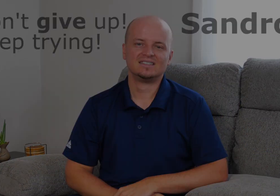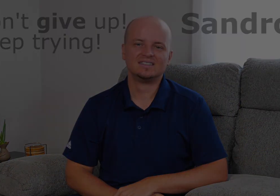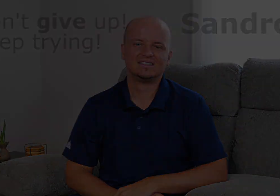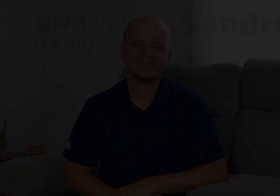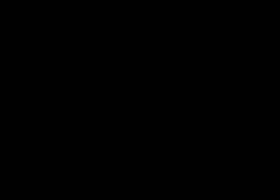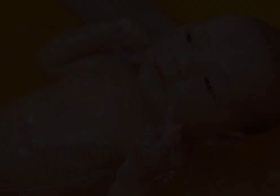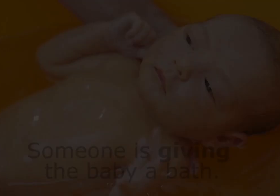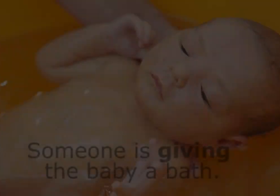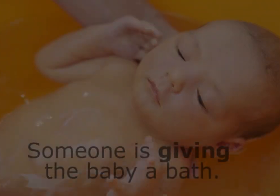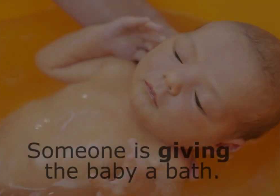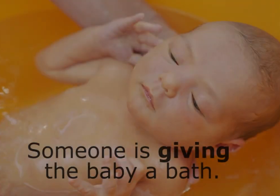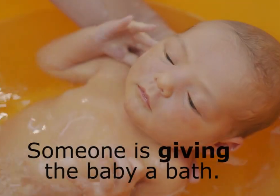too.